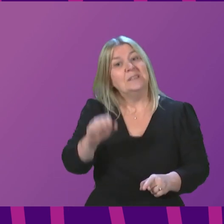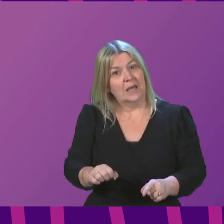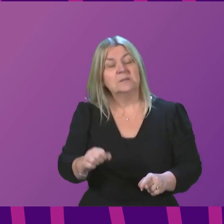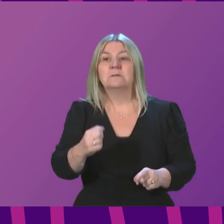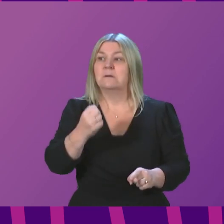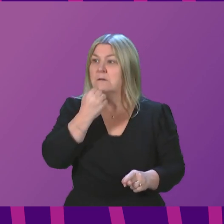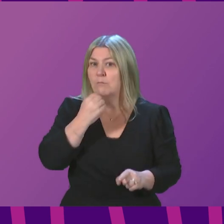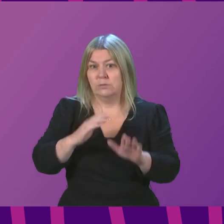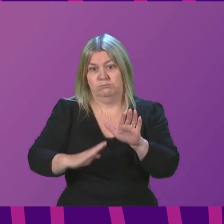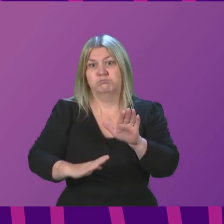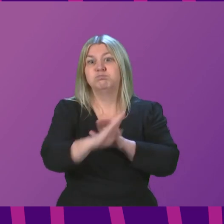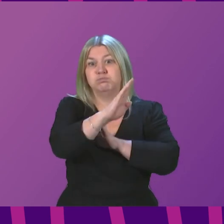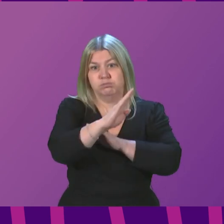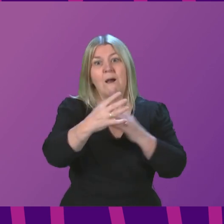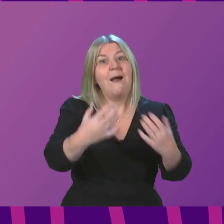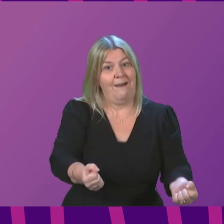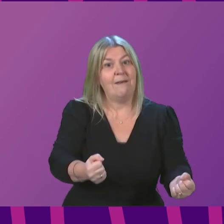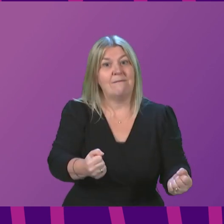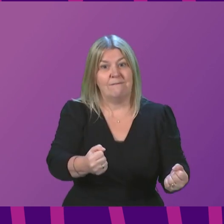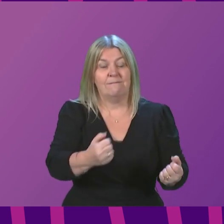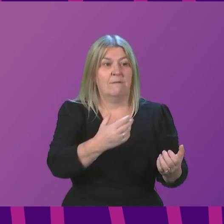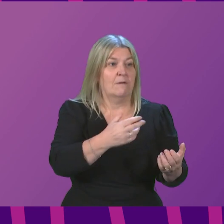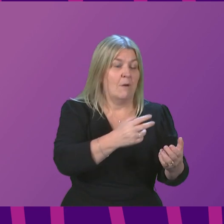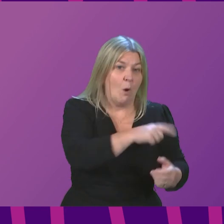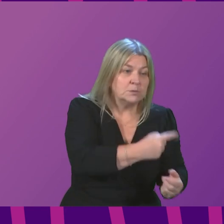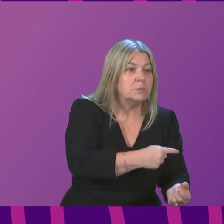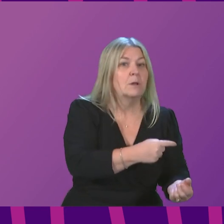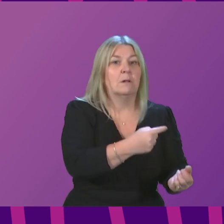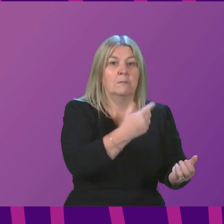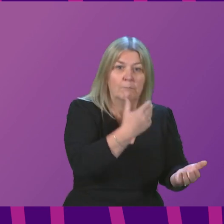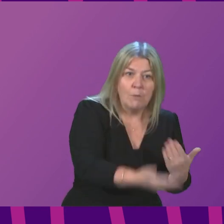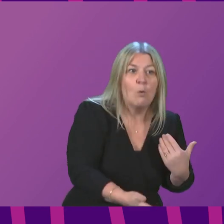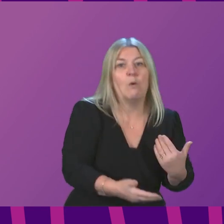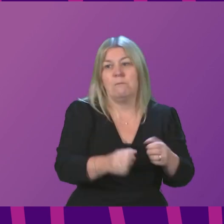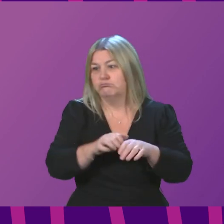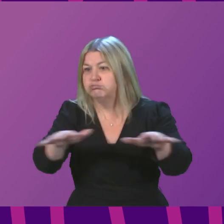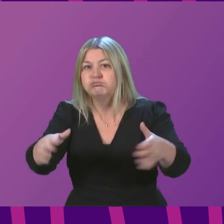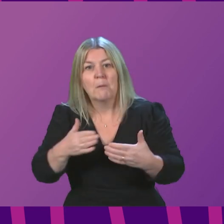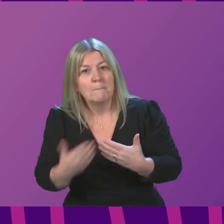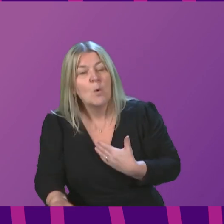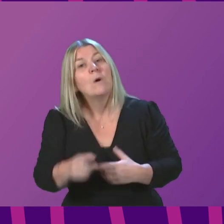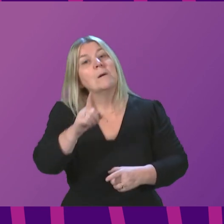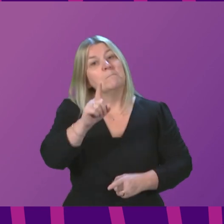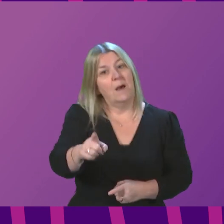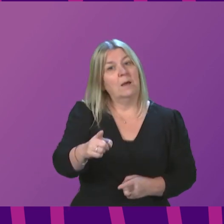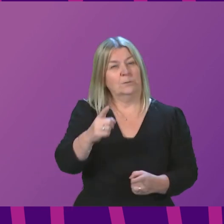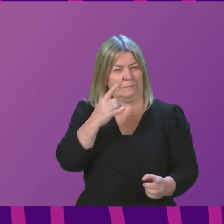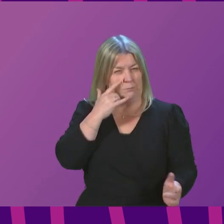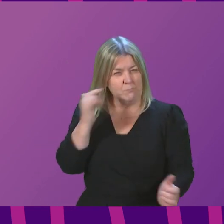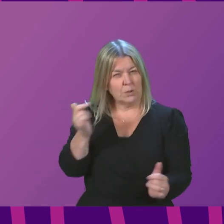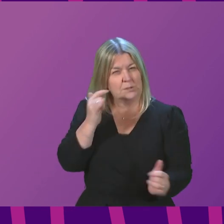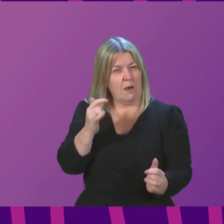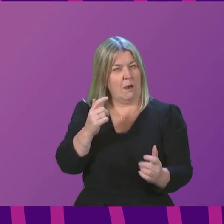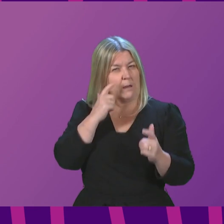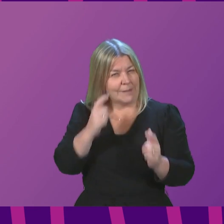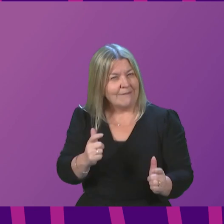rapidly rising number of cases right now, but we know that we need to judge the impact of that through monitoring very carefully